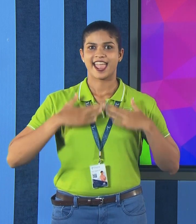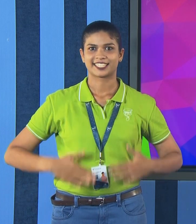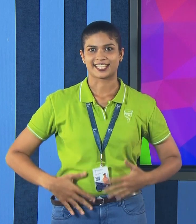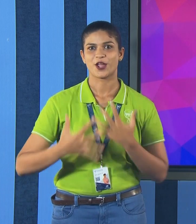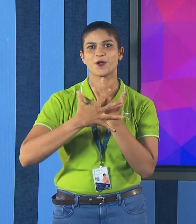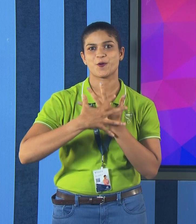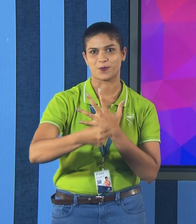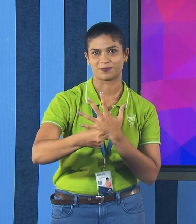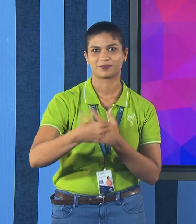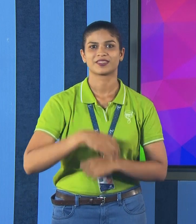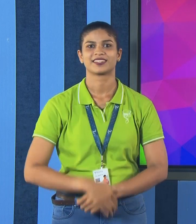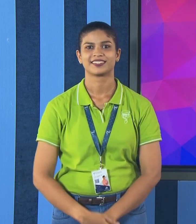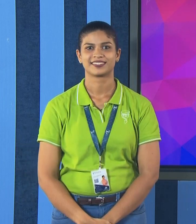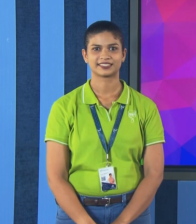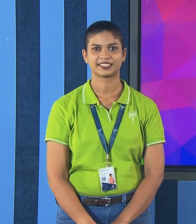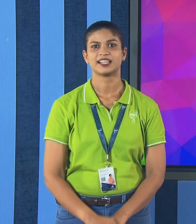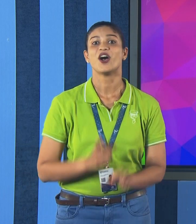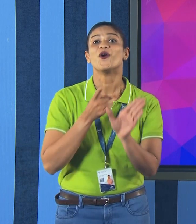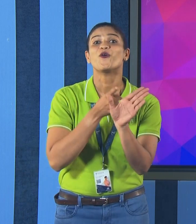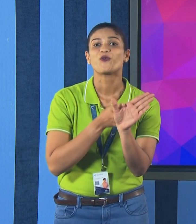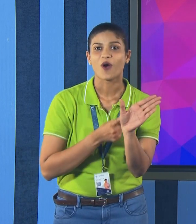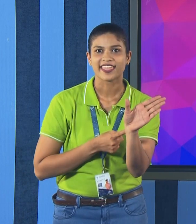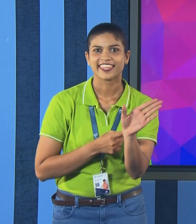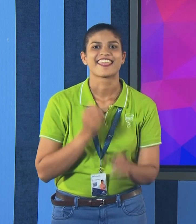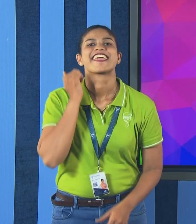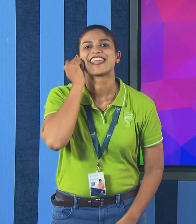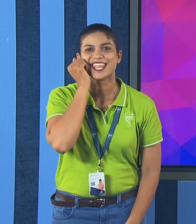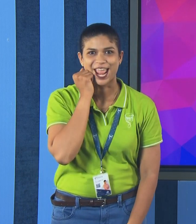x-ray. Y, yellow.